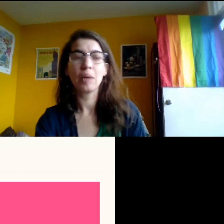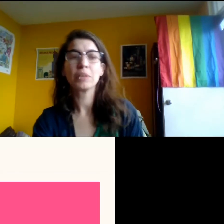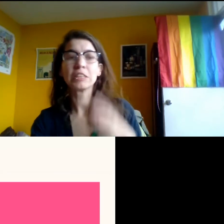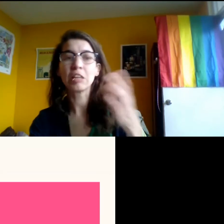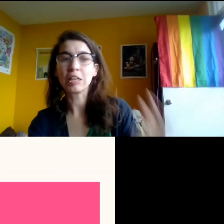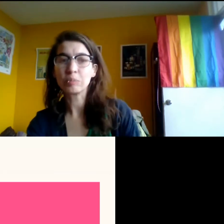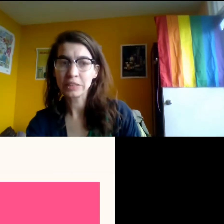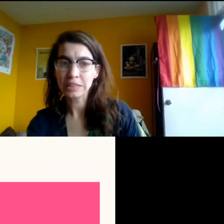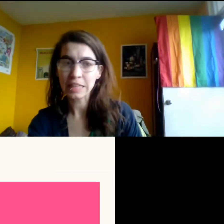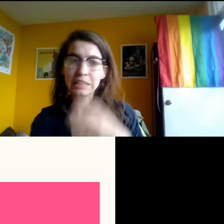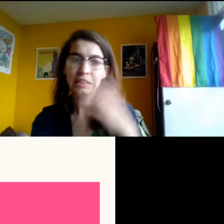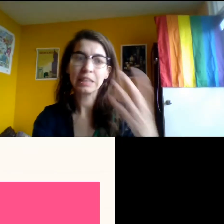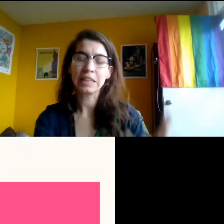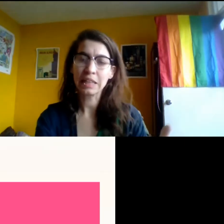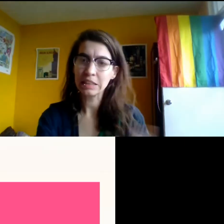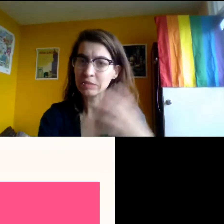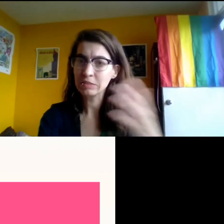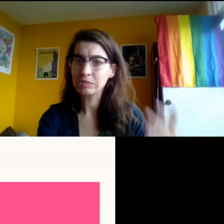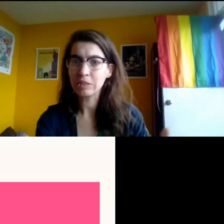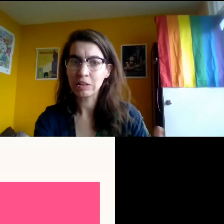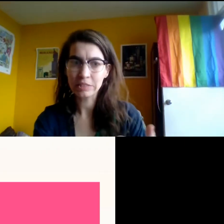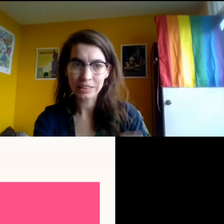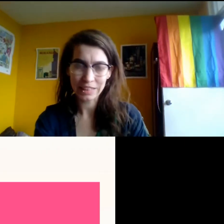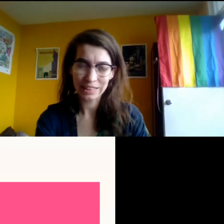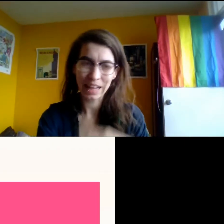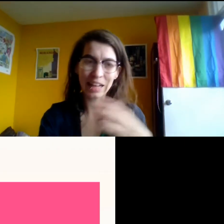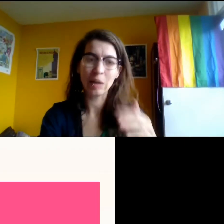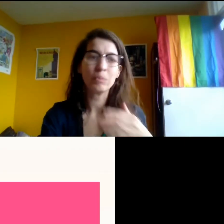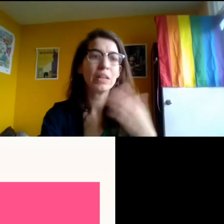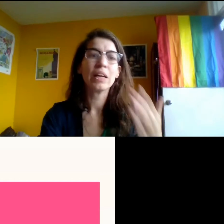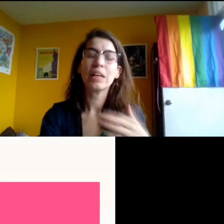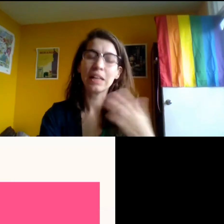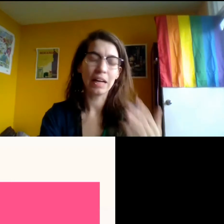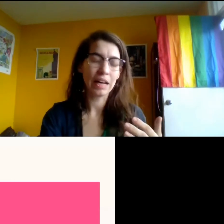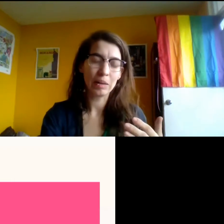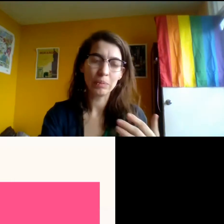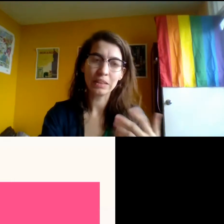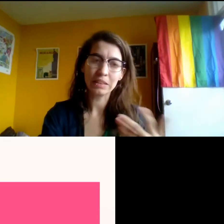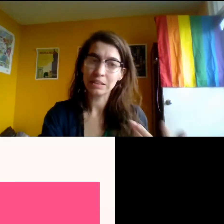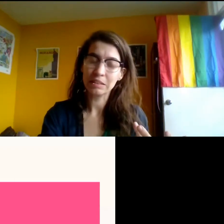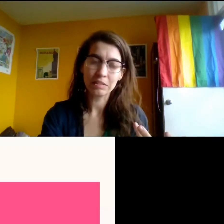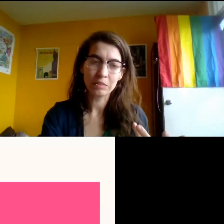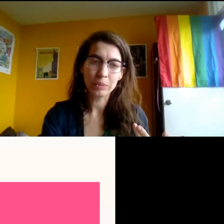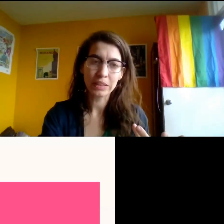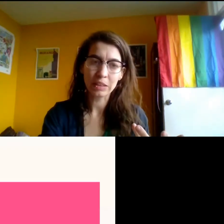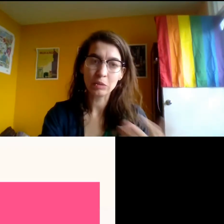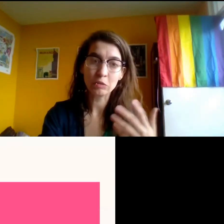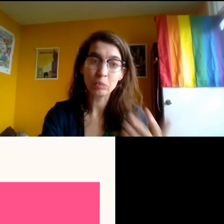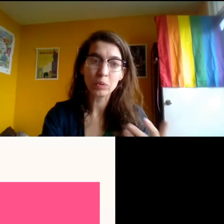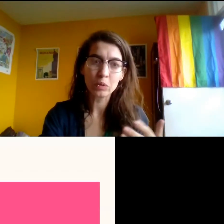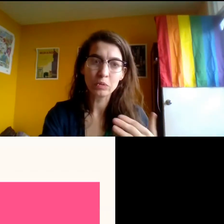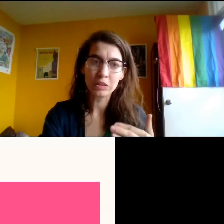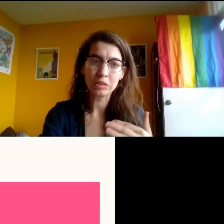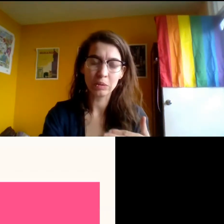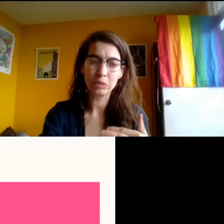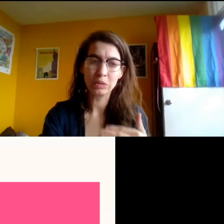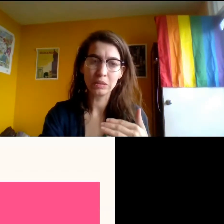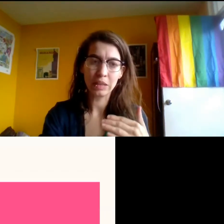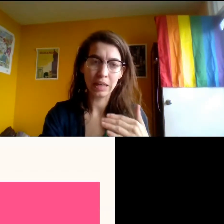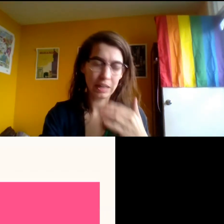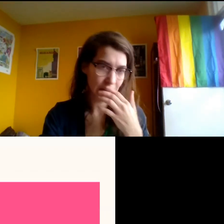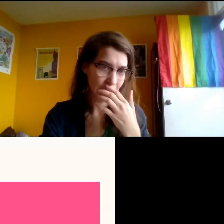Um, it's not imprecise. I kind of already said that. Um, but plain language removes